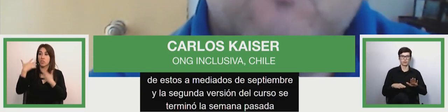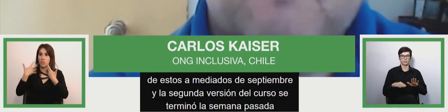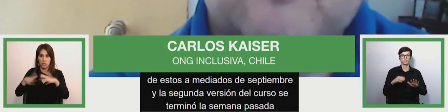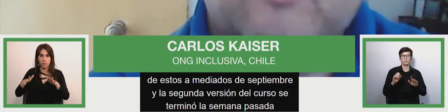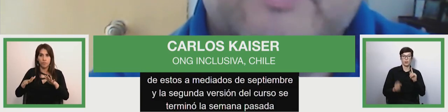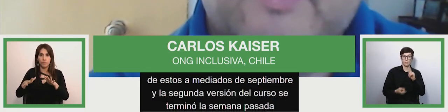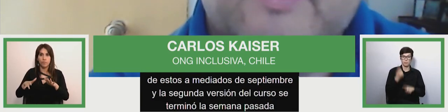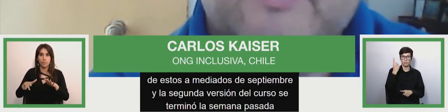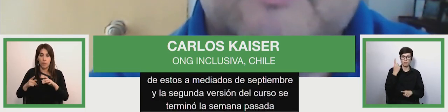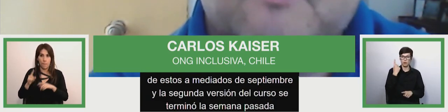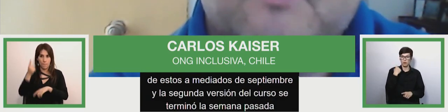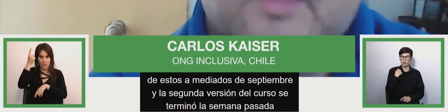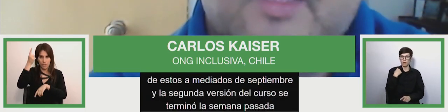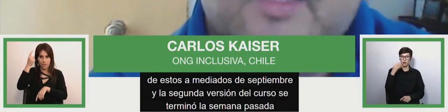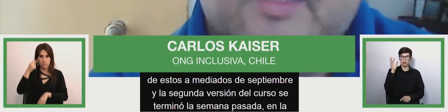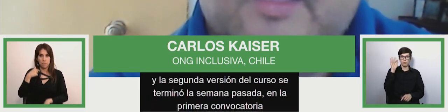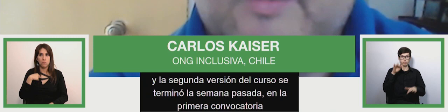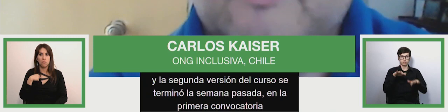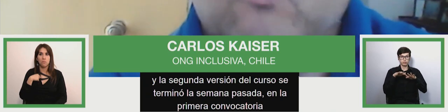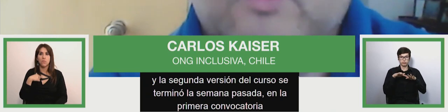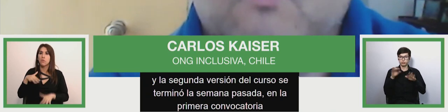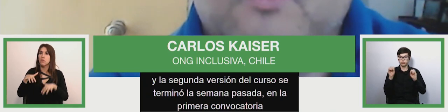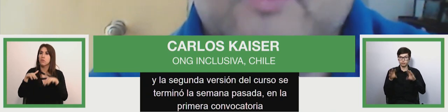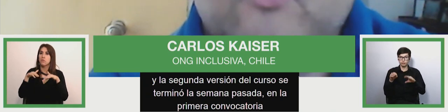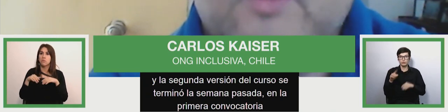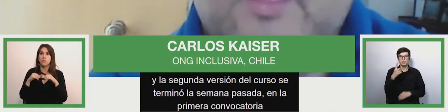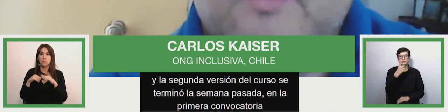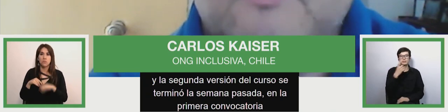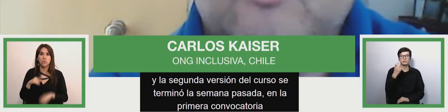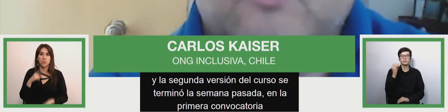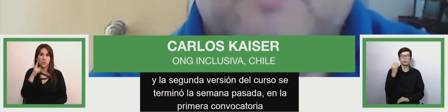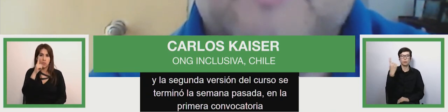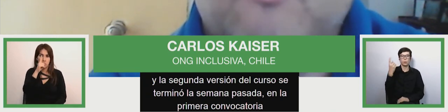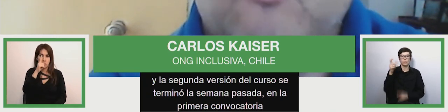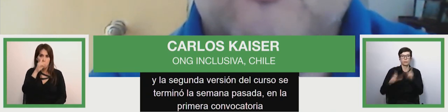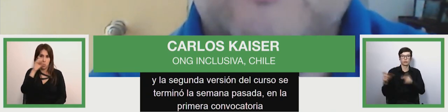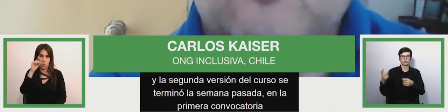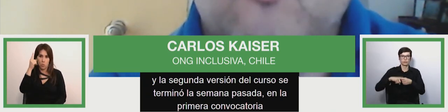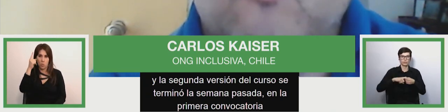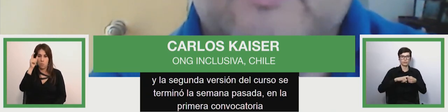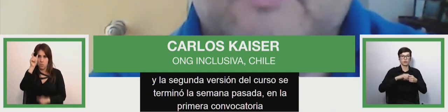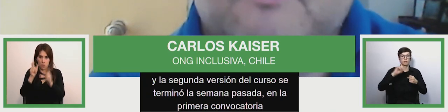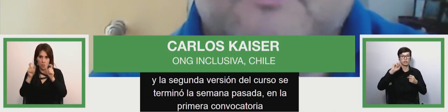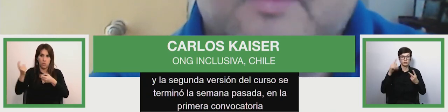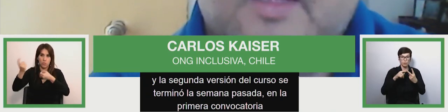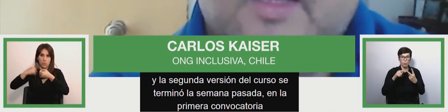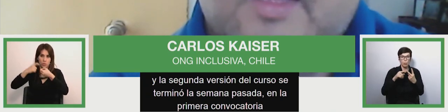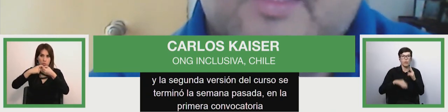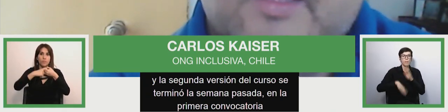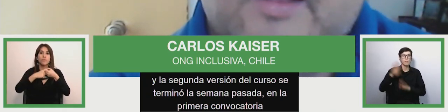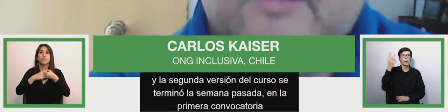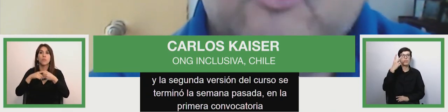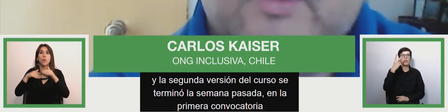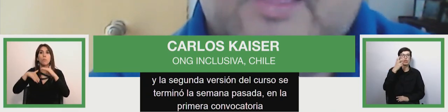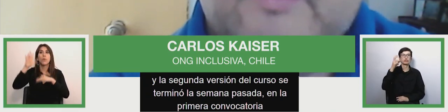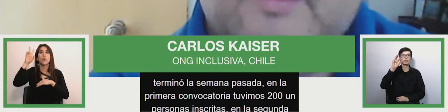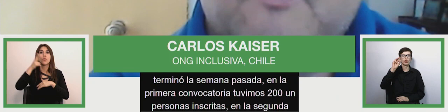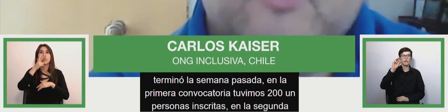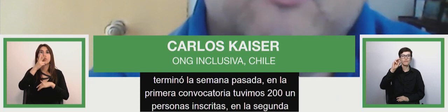and the second version ended last week the second version in the first